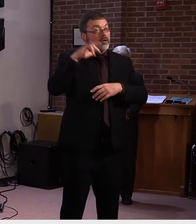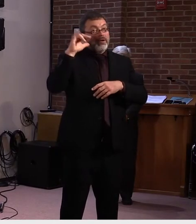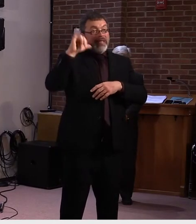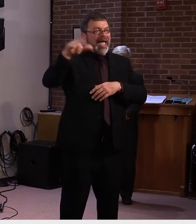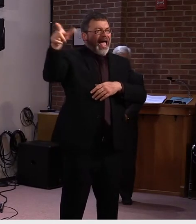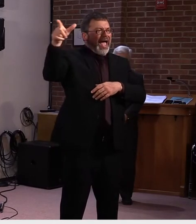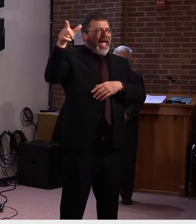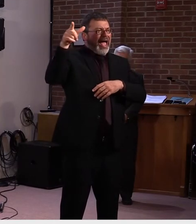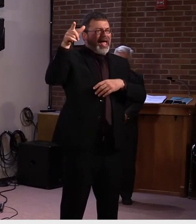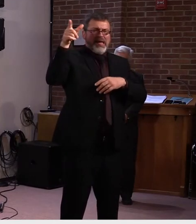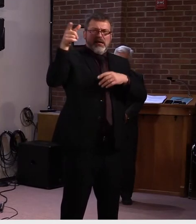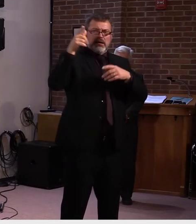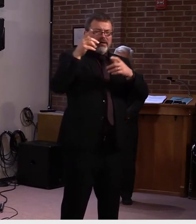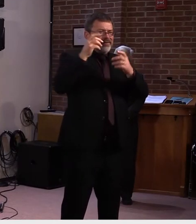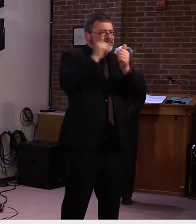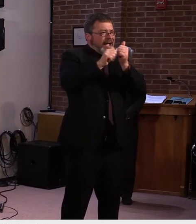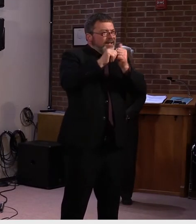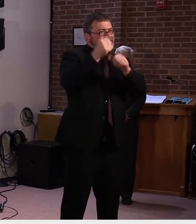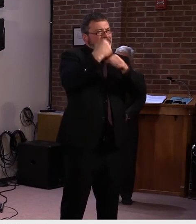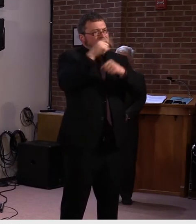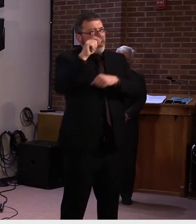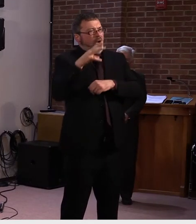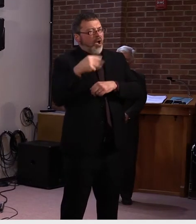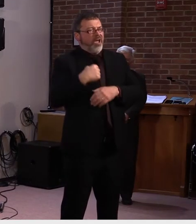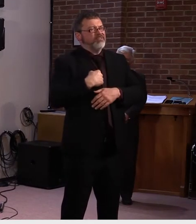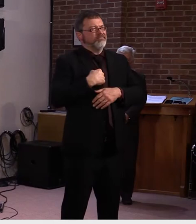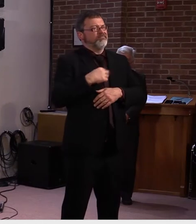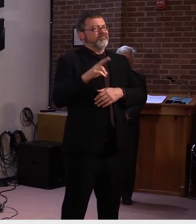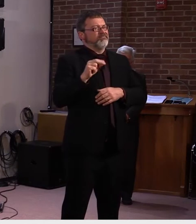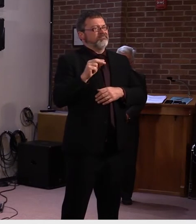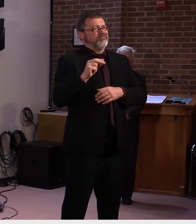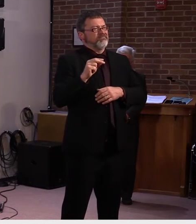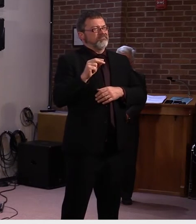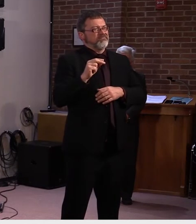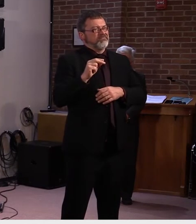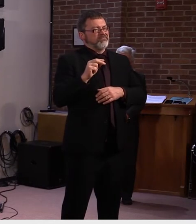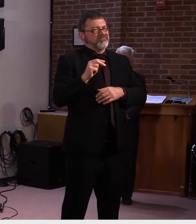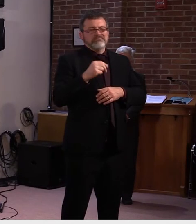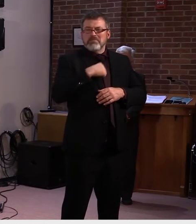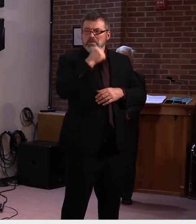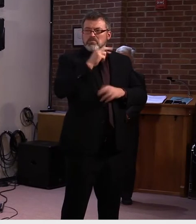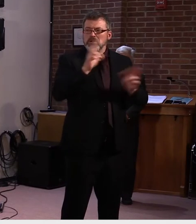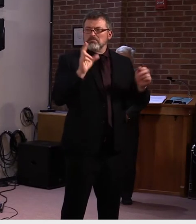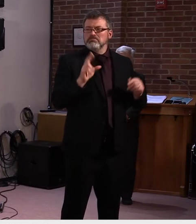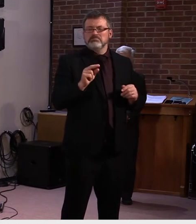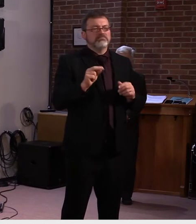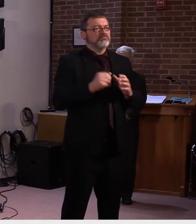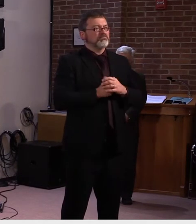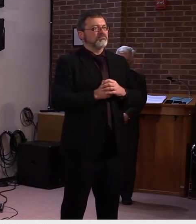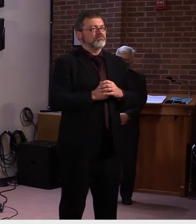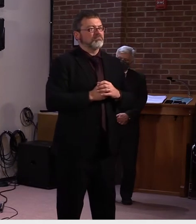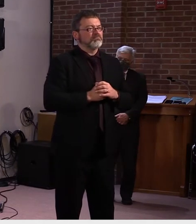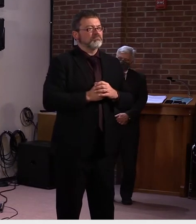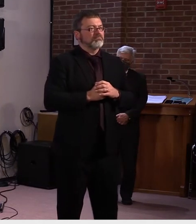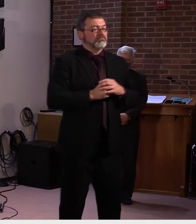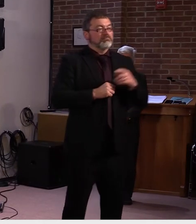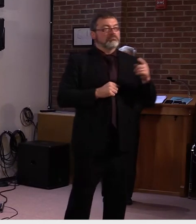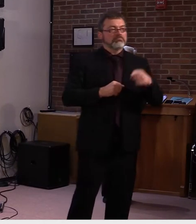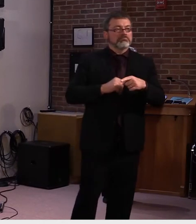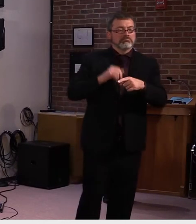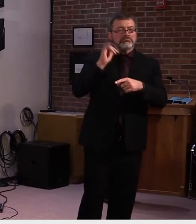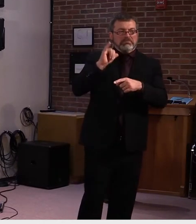take place. But, um, but we're not at that point, at this point. Okay. Um, and as to the other part of my question,